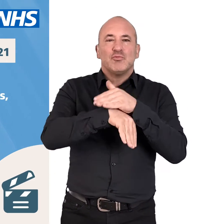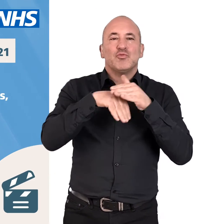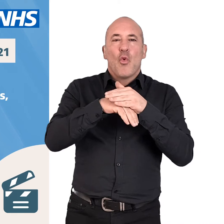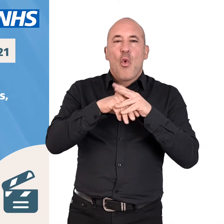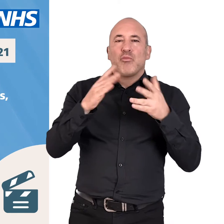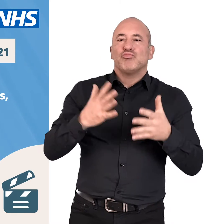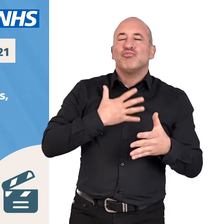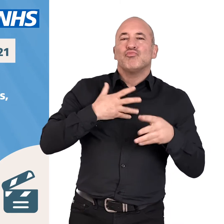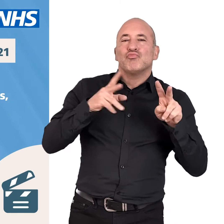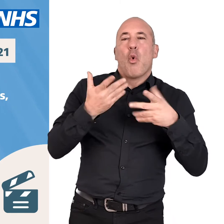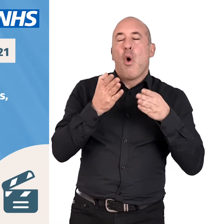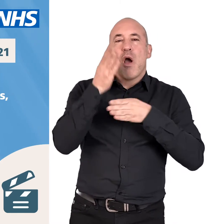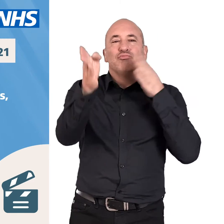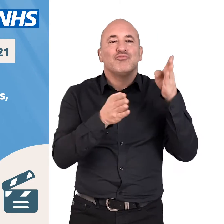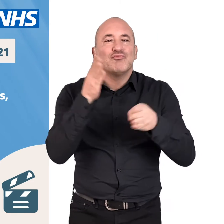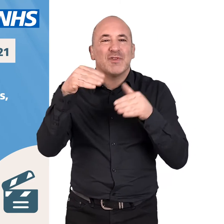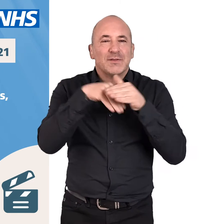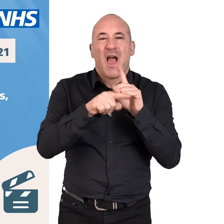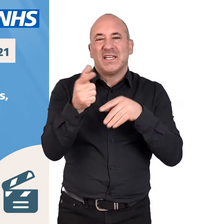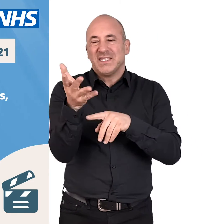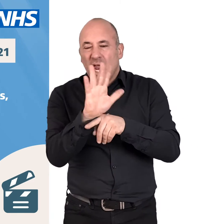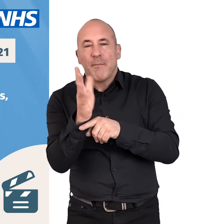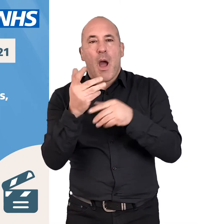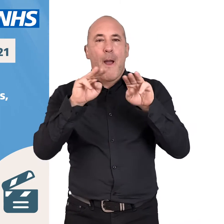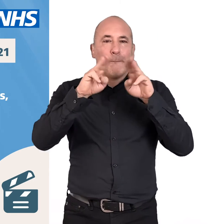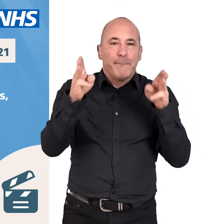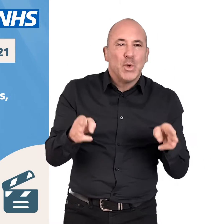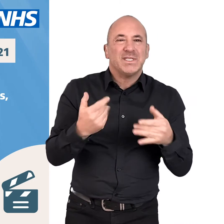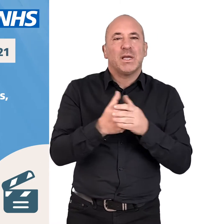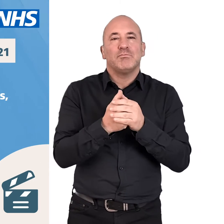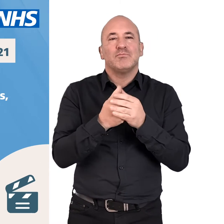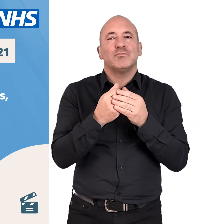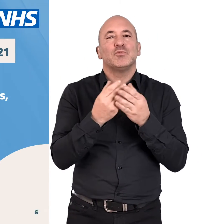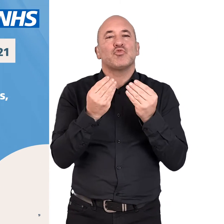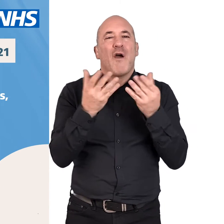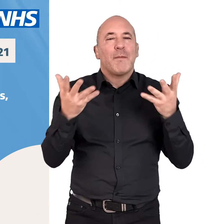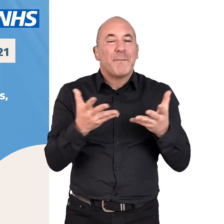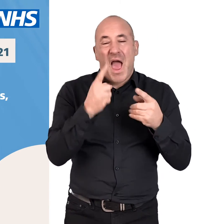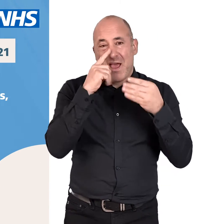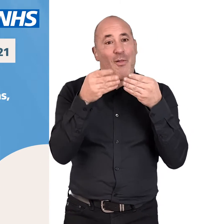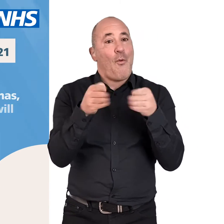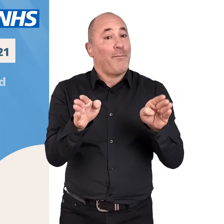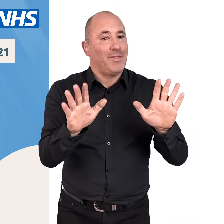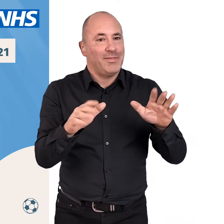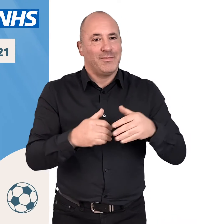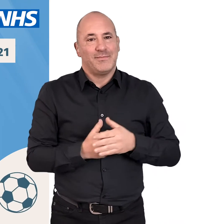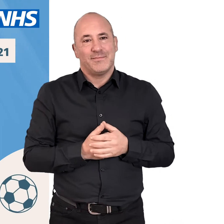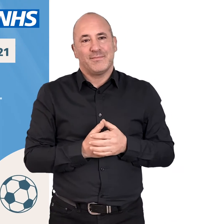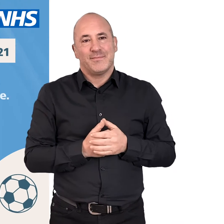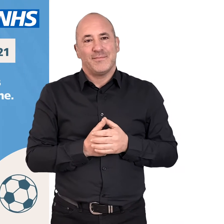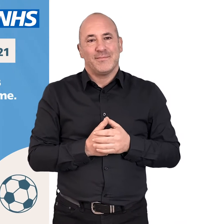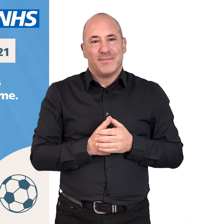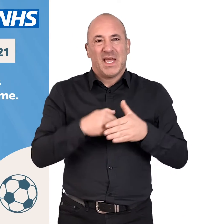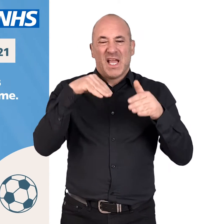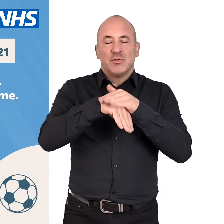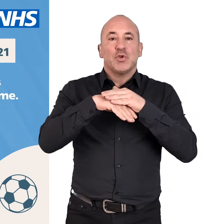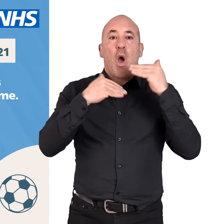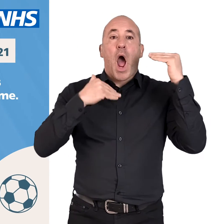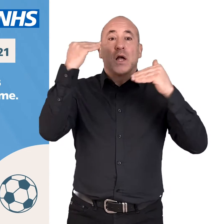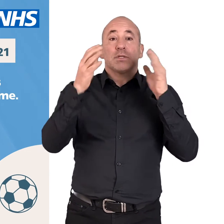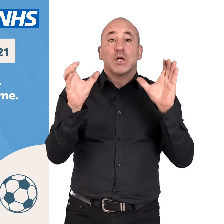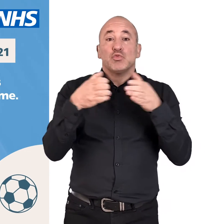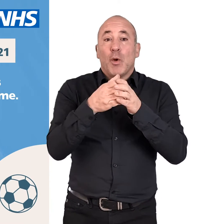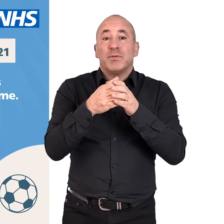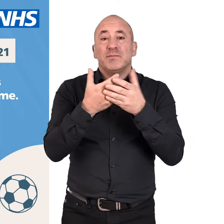entertainment and attractions, including cinemas, museums and soft play, will reopen. All indoor